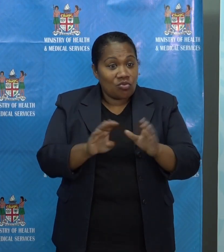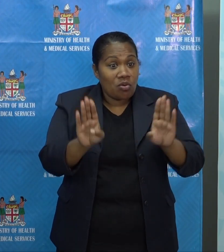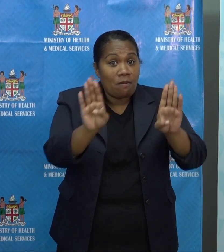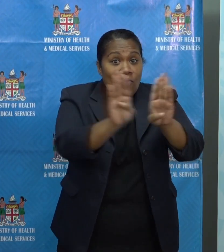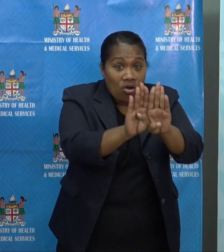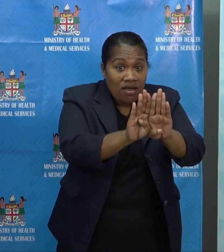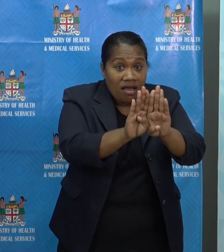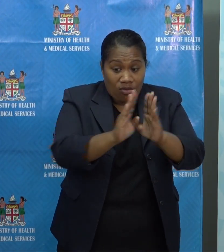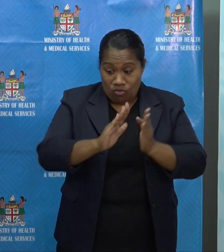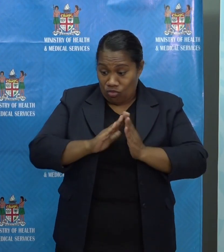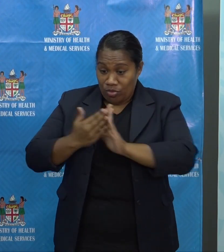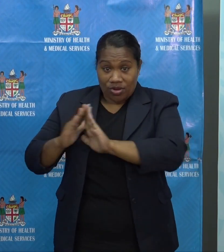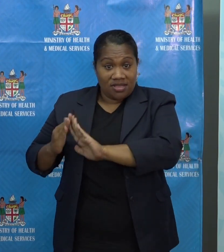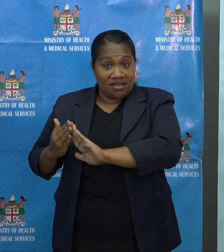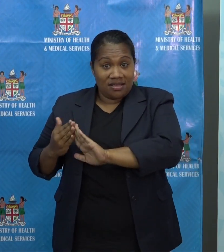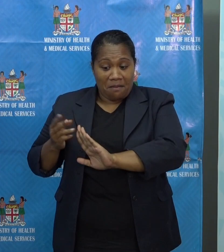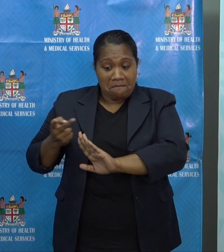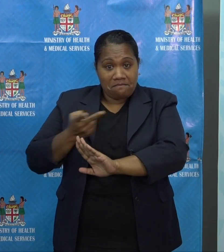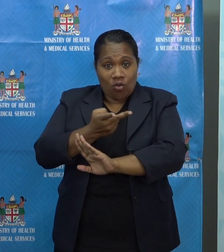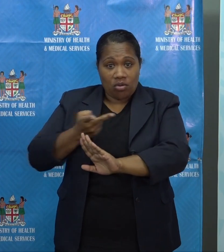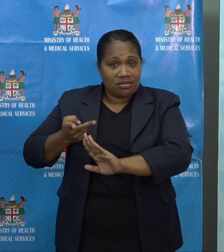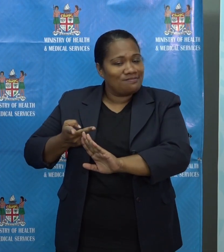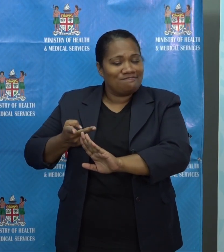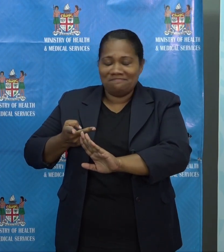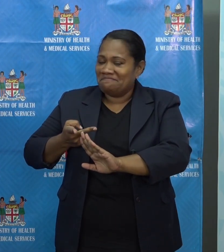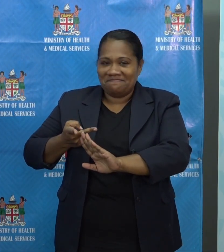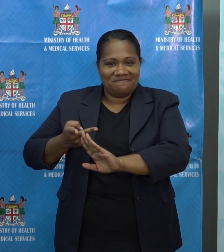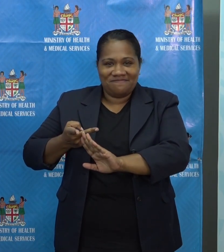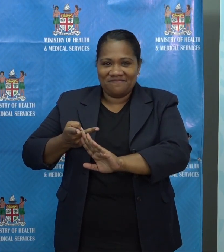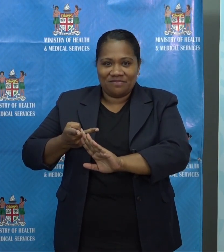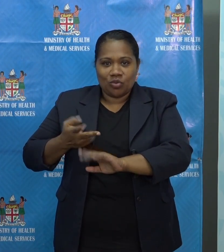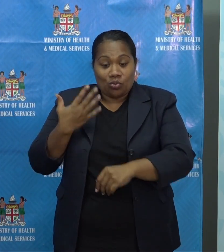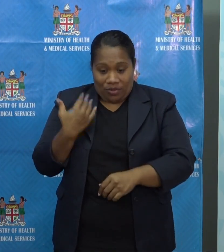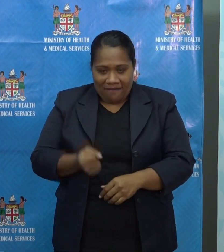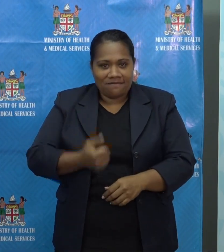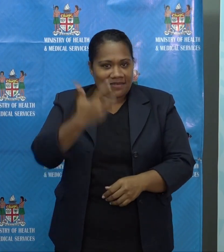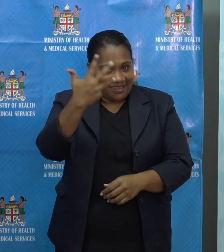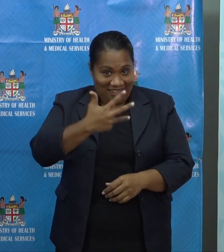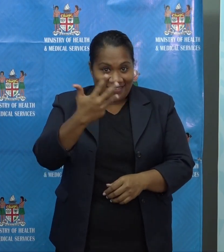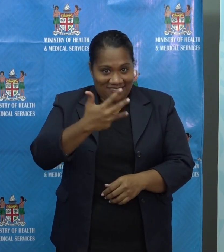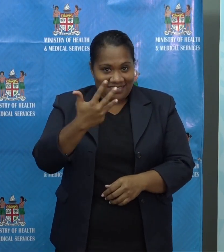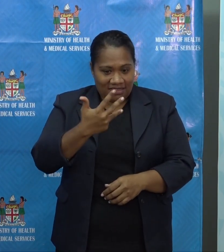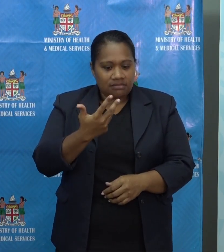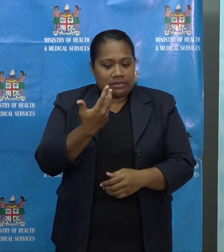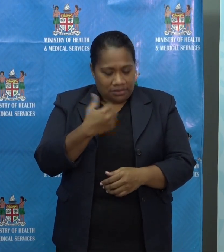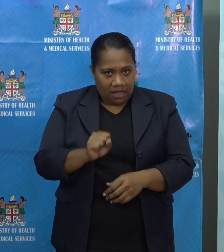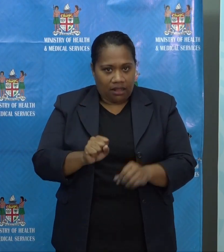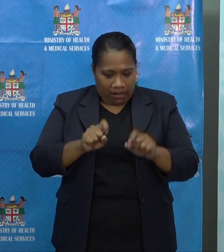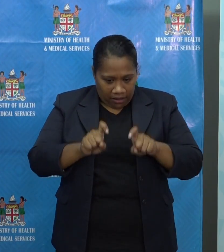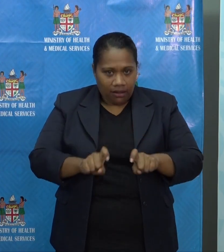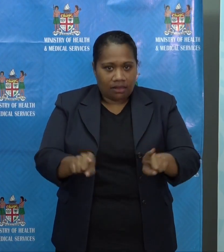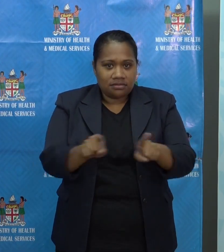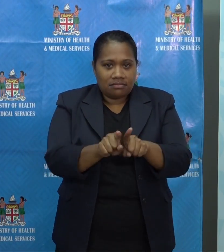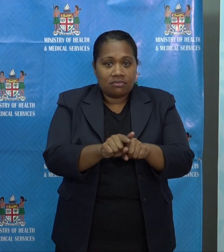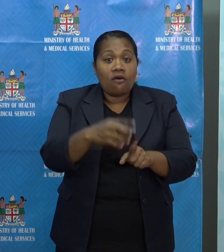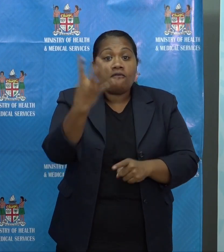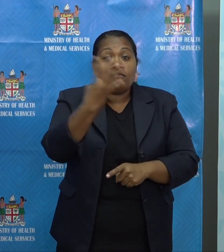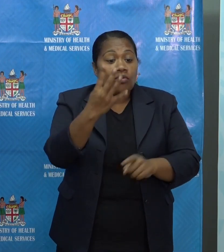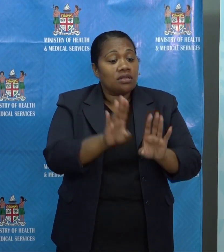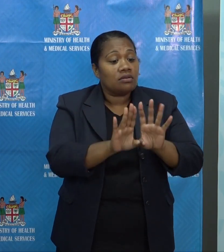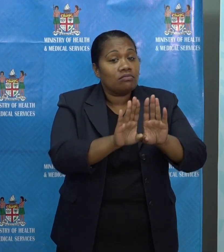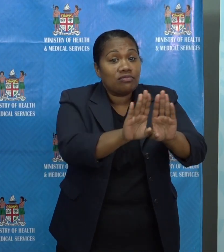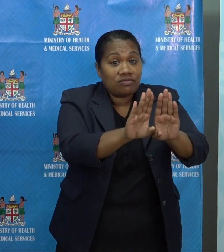That means we still have 19 active cases, four border quarantine cases and five locally transmitted cases.